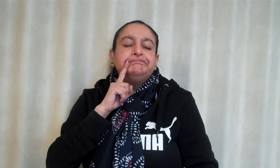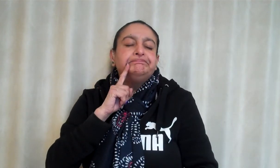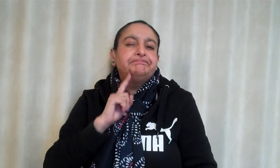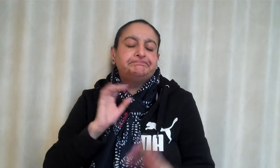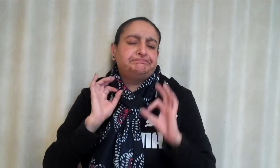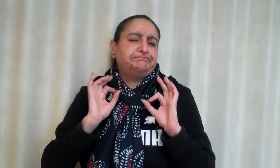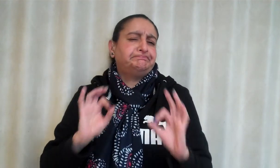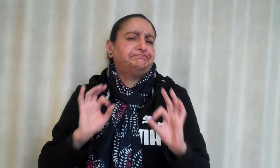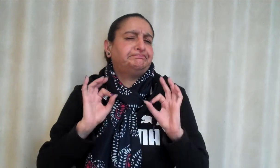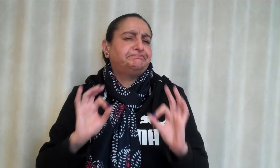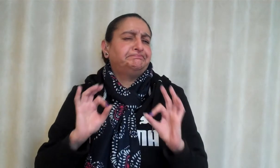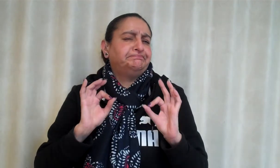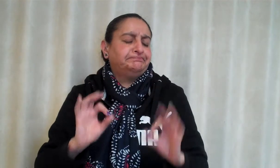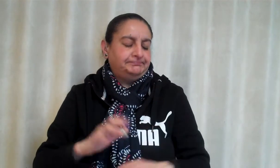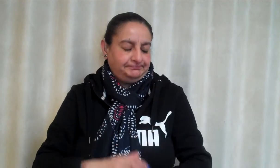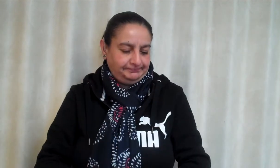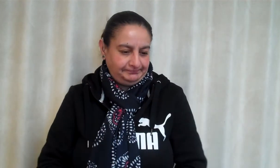And the mace ate for the nuts.